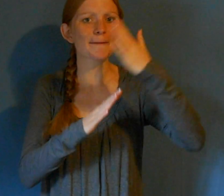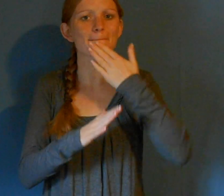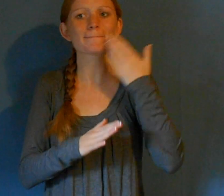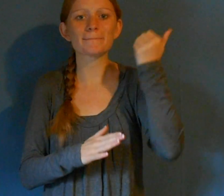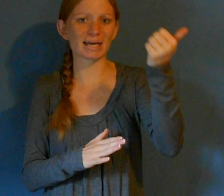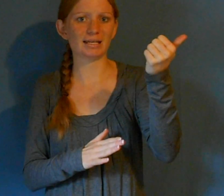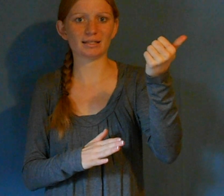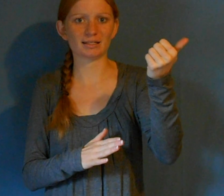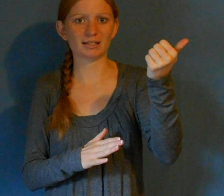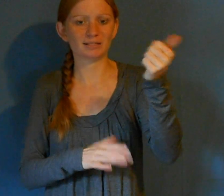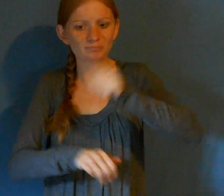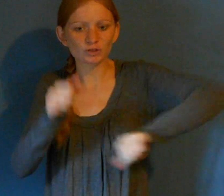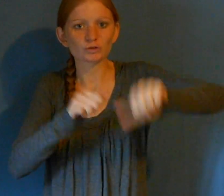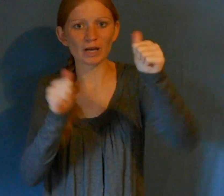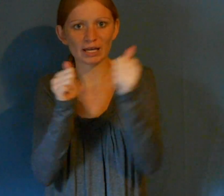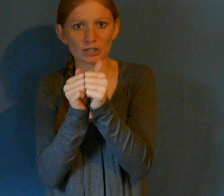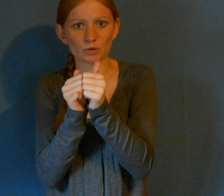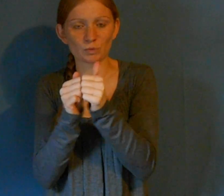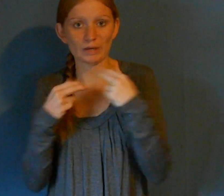as the nanny breed, the best breed of children.